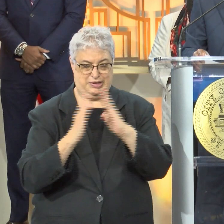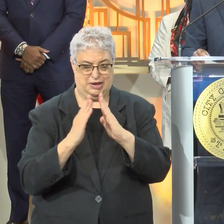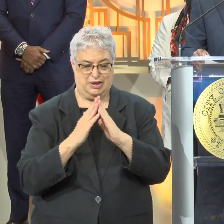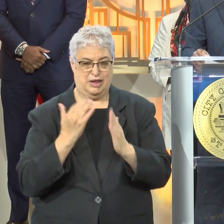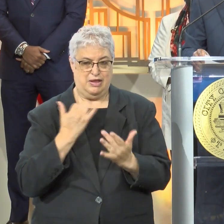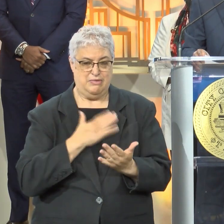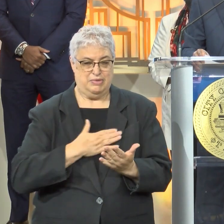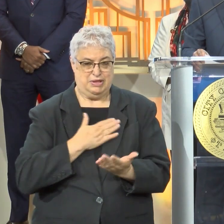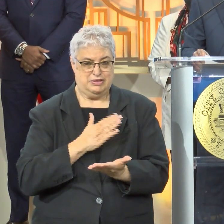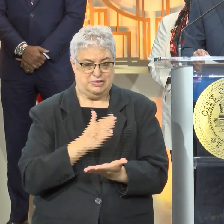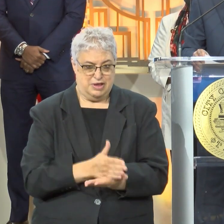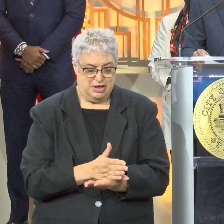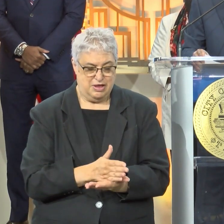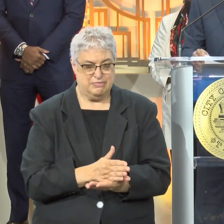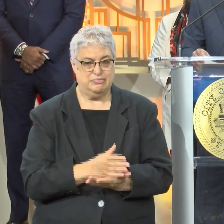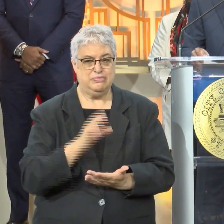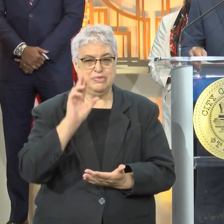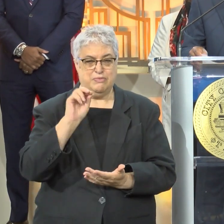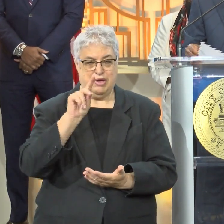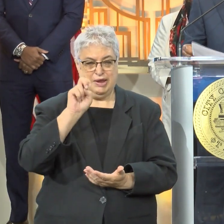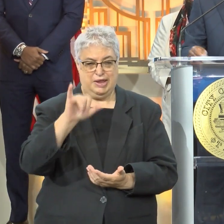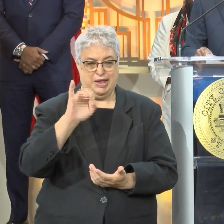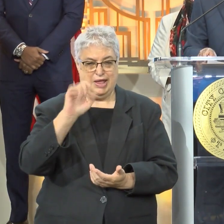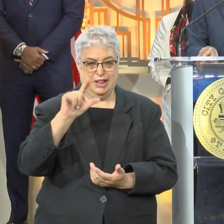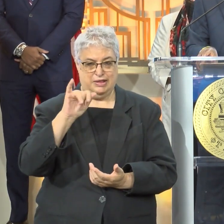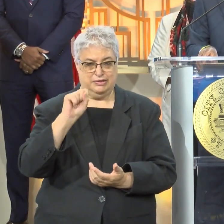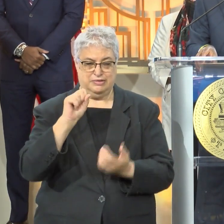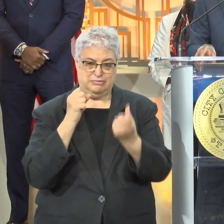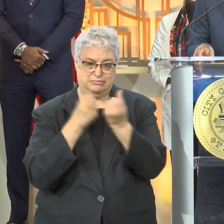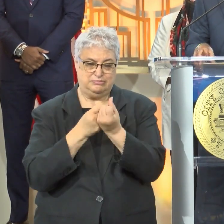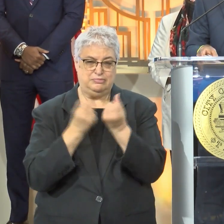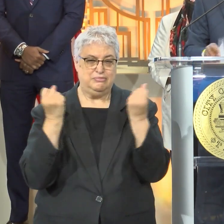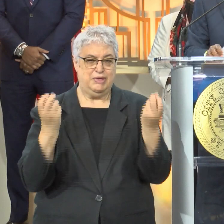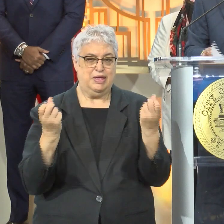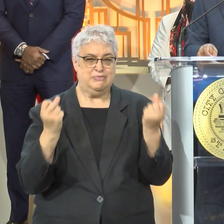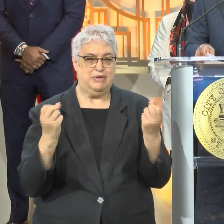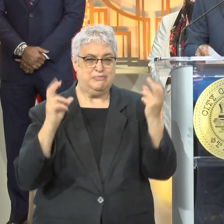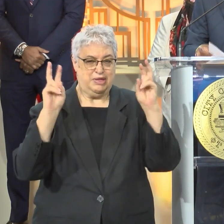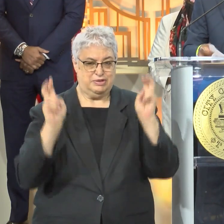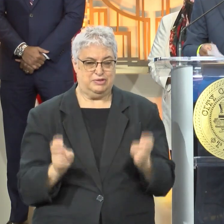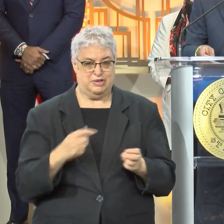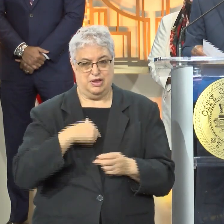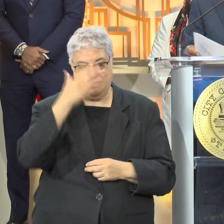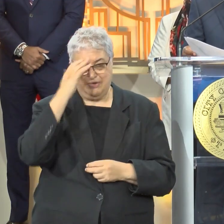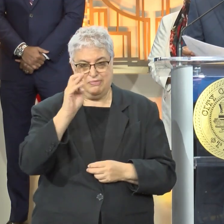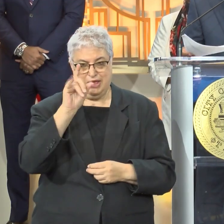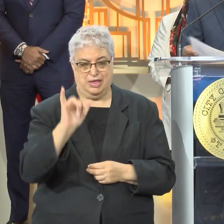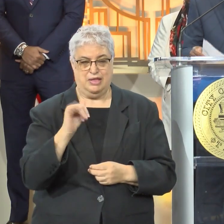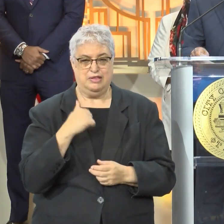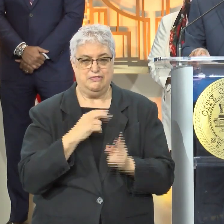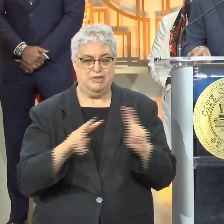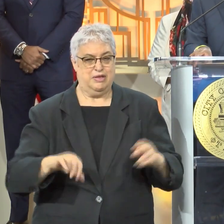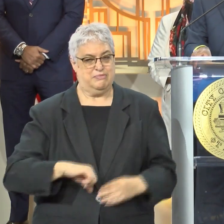stop and let me bring on Commissioner Rodney Ellis, who has been a champion on so many, many issues, and I know Mickey is certainly